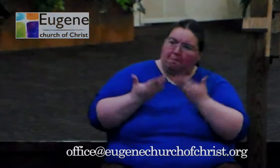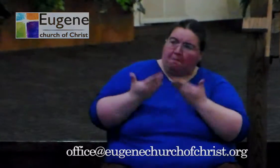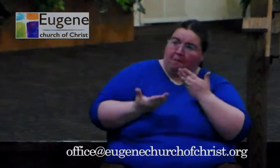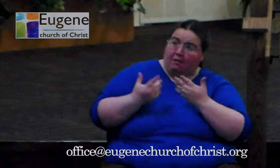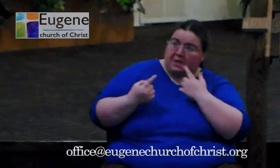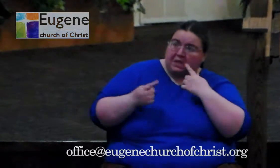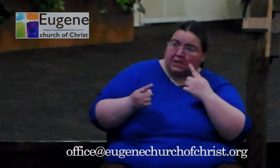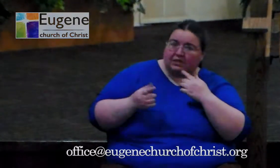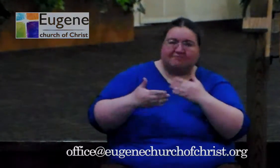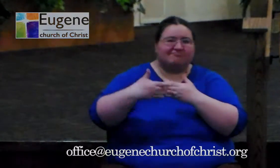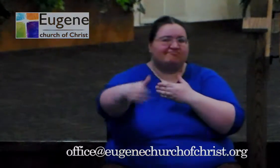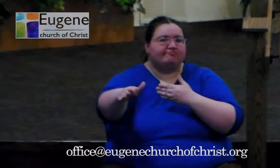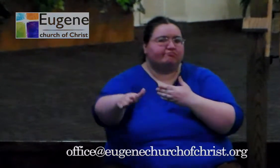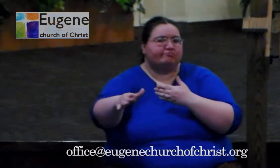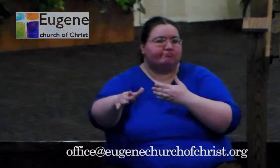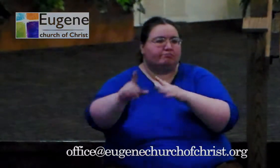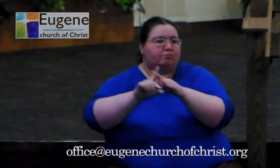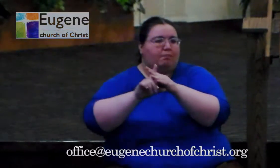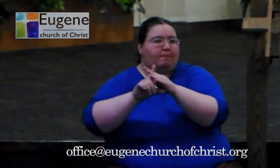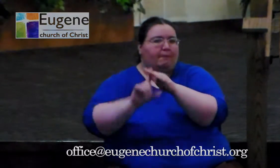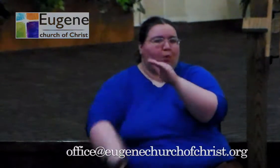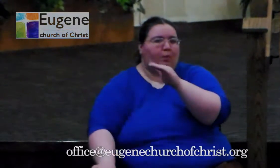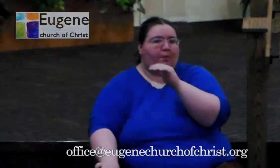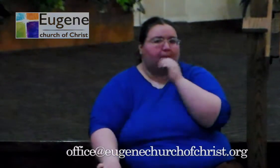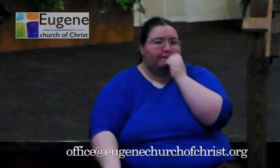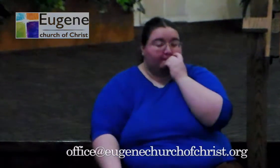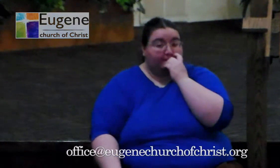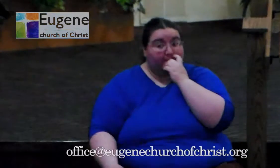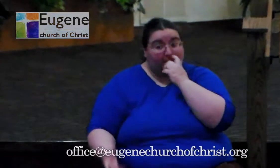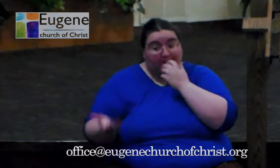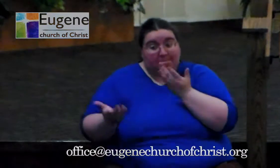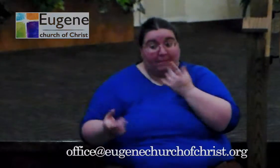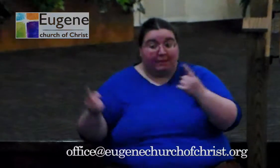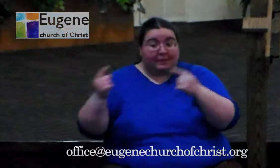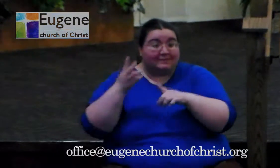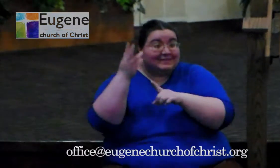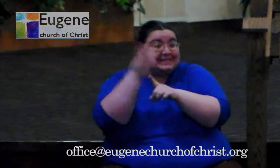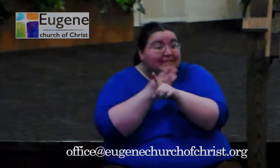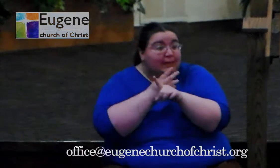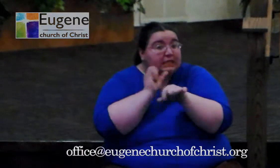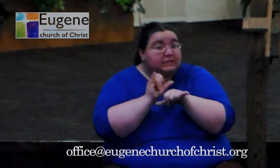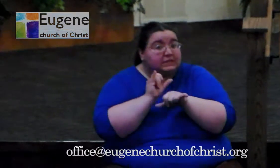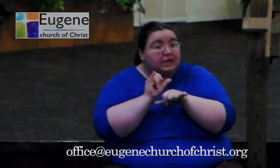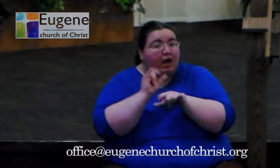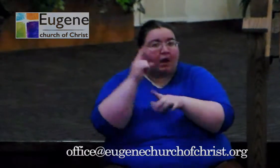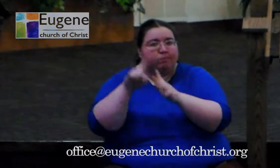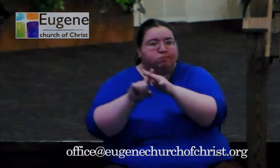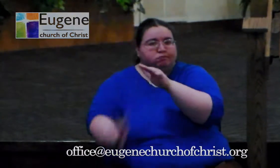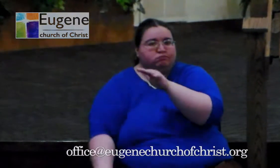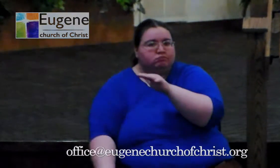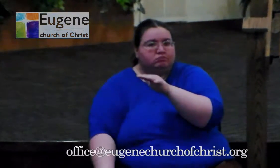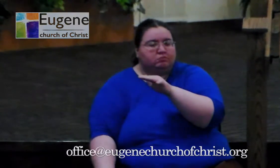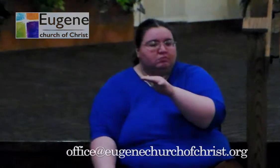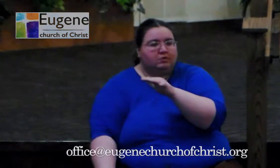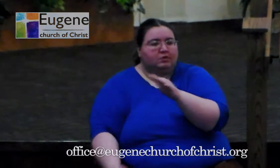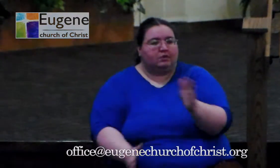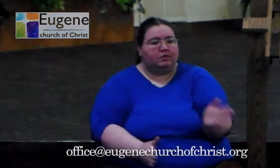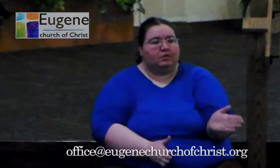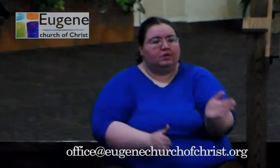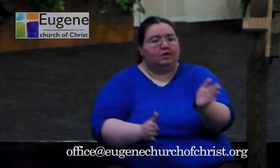Or maybe they're here for six months, and then we never see them again. And then there will be that other person. And notice, by the way, if you want to play percentages, which a lot